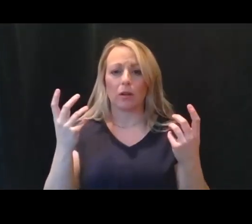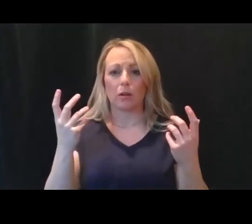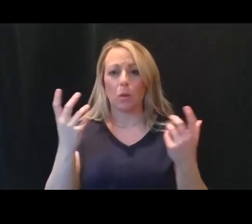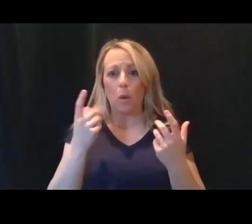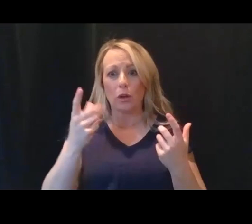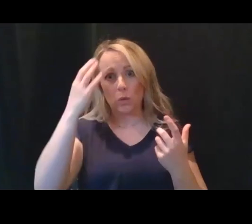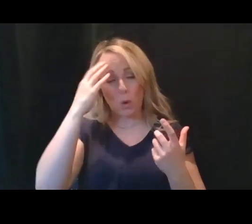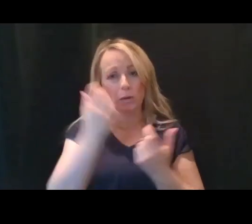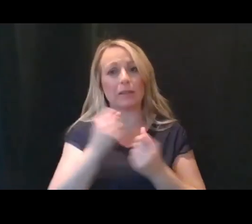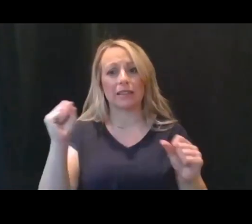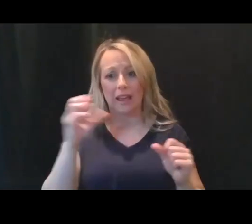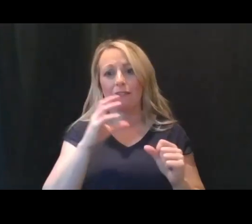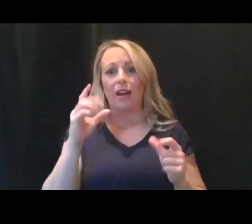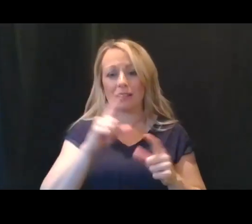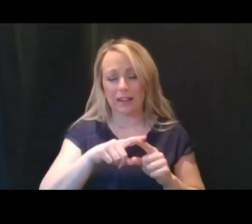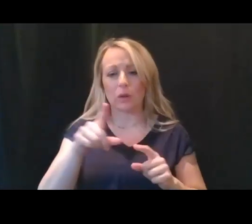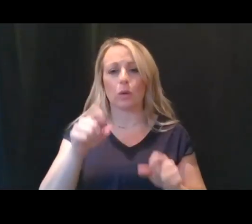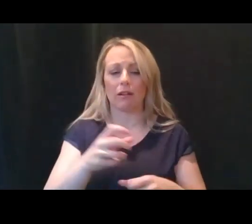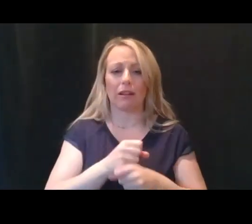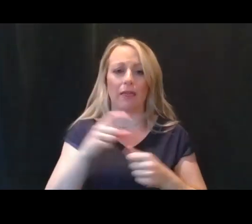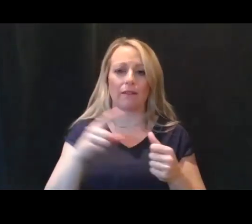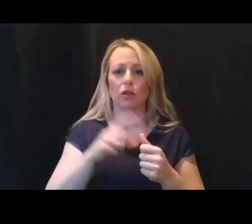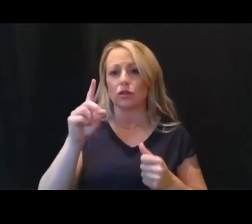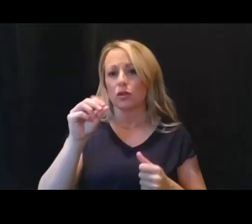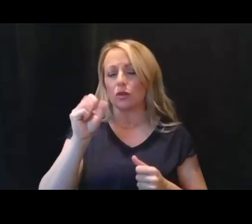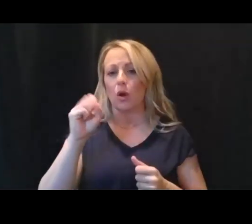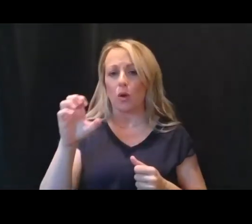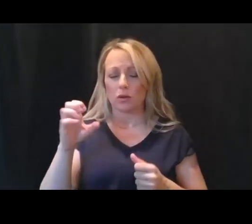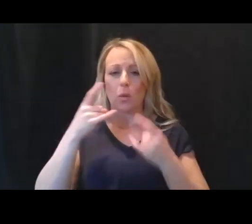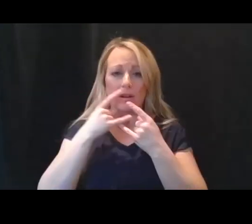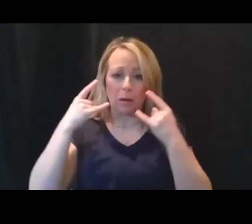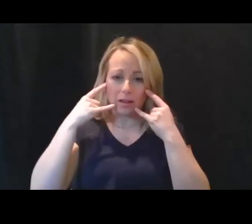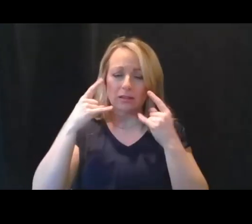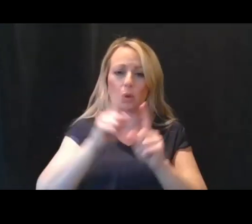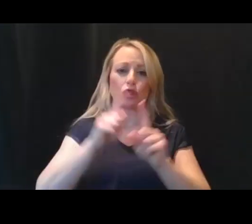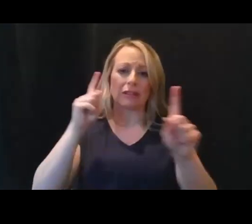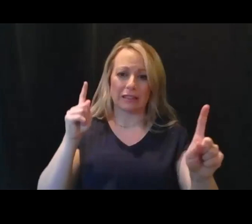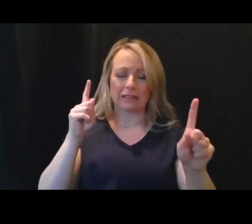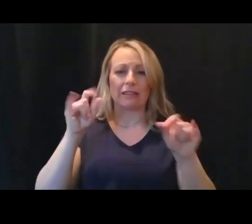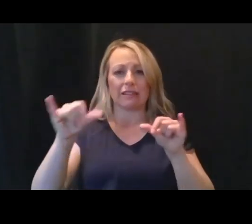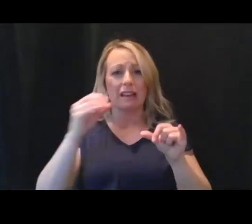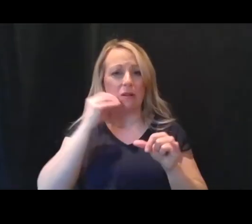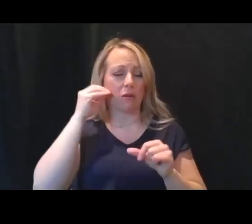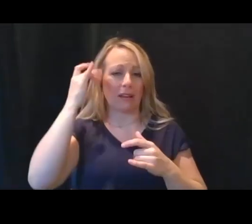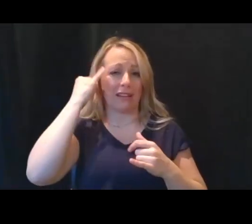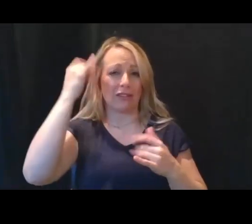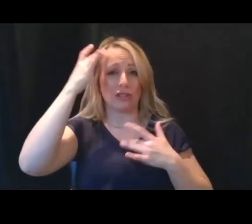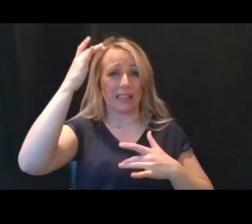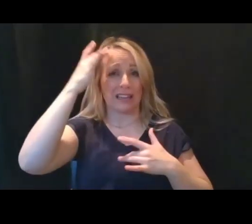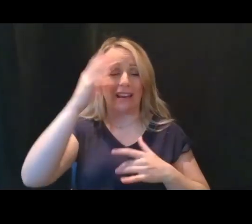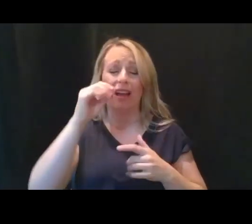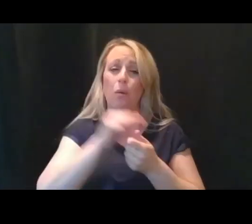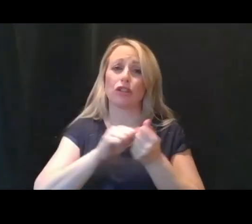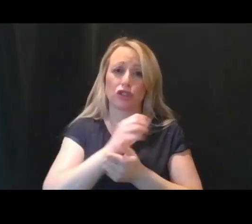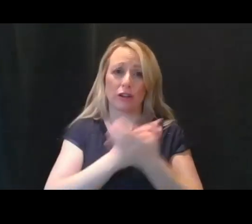get that prized first dose. Wear a mask, social distance, stay home when you're sick, and wash your